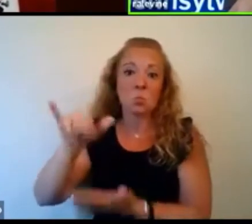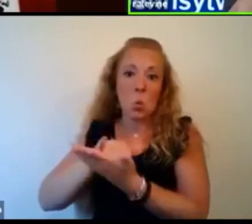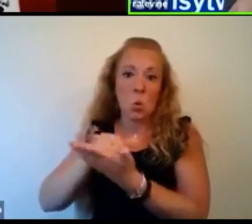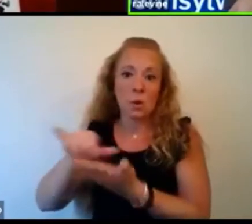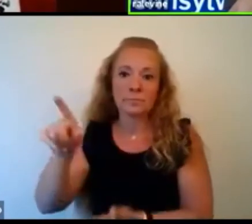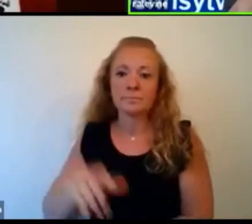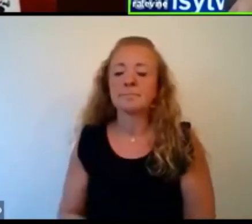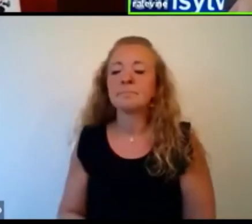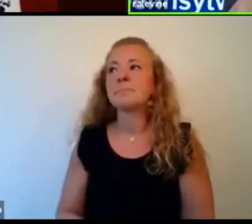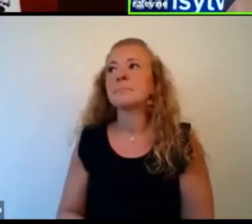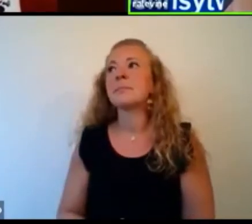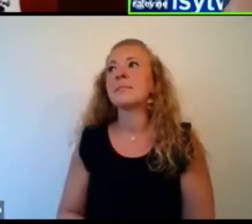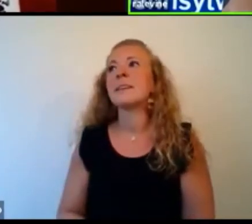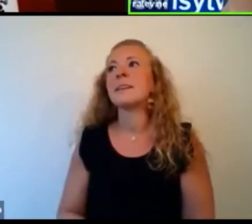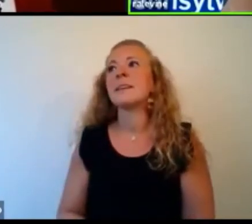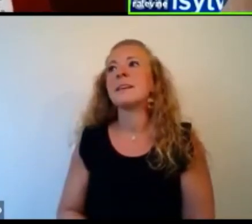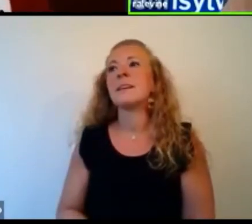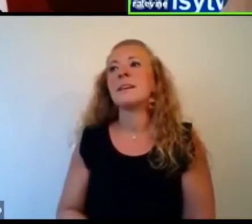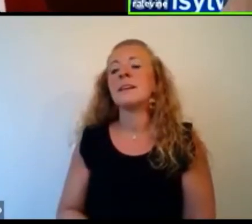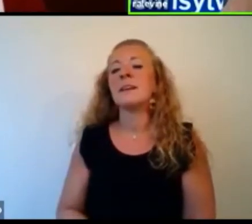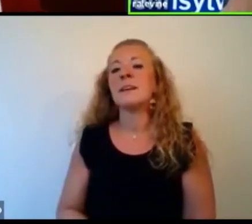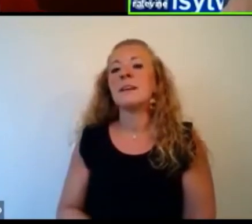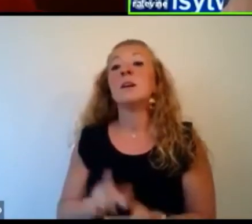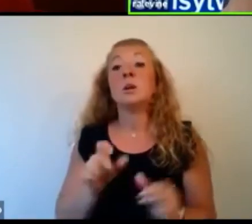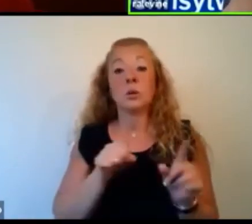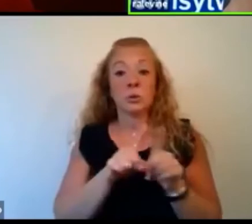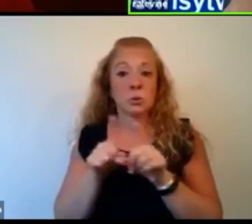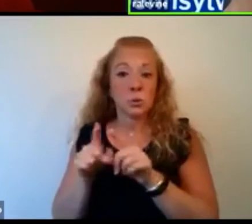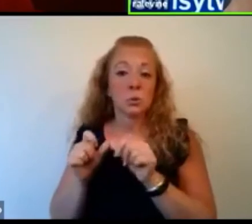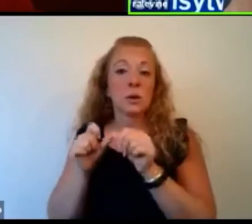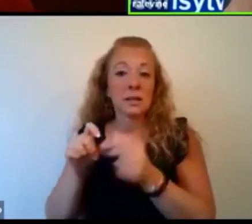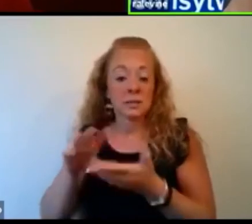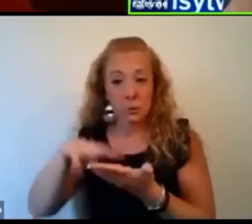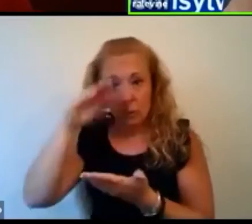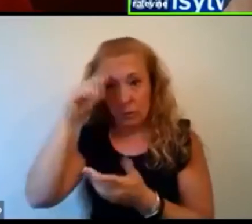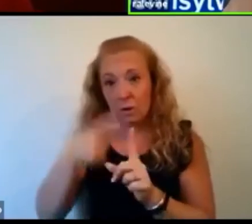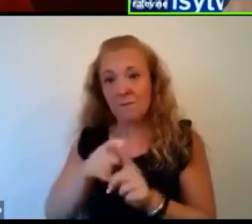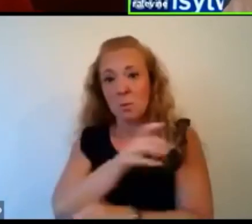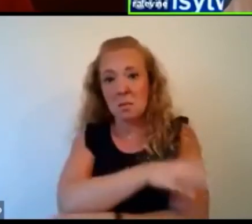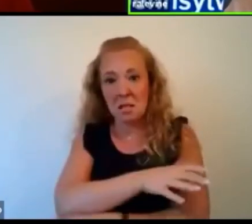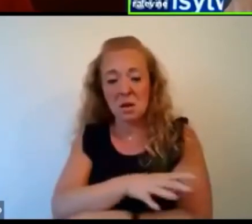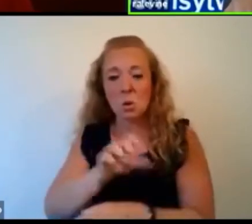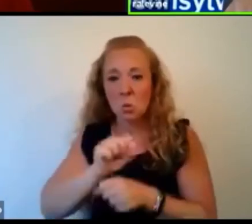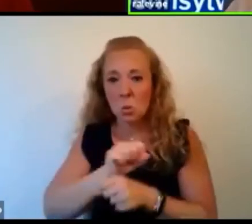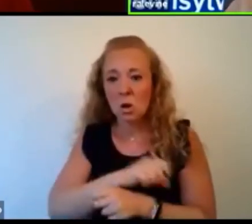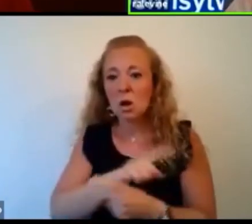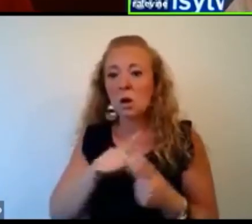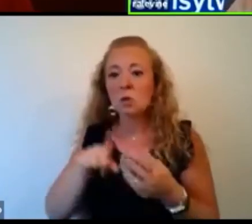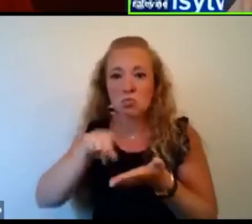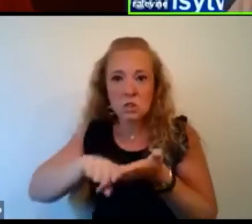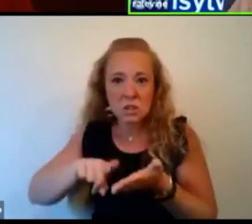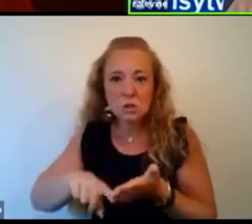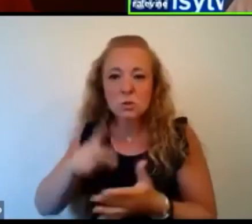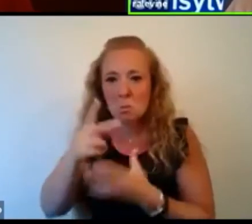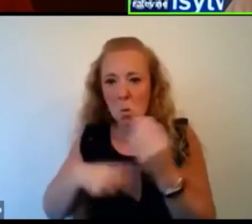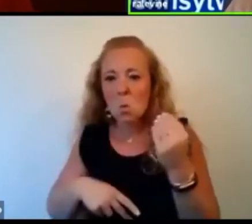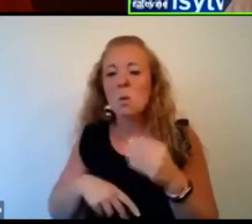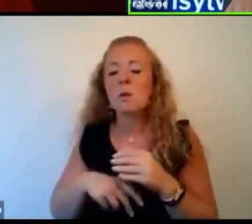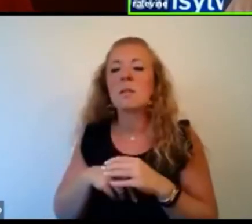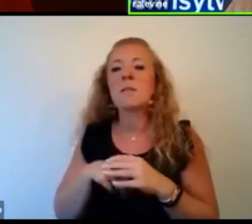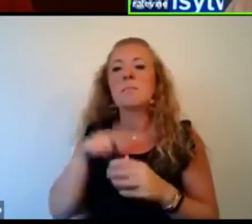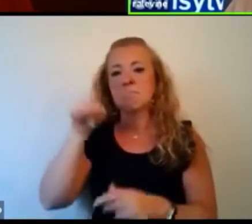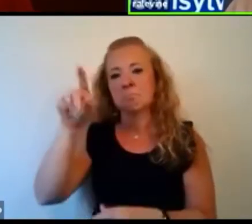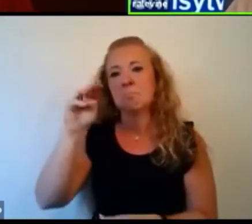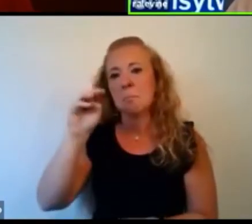and then, um, and then in my continued learning in my clinical work, uh, and my research, uh, clinical research at Mount